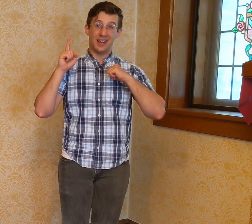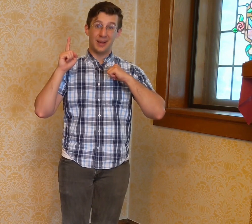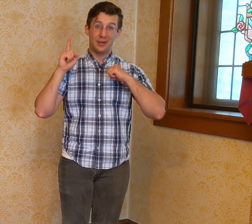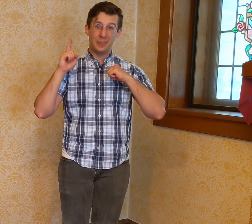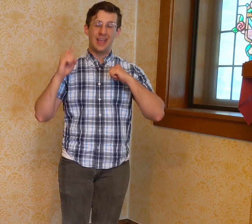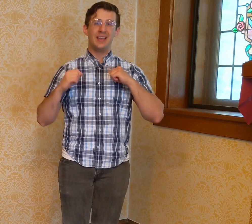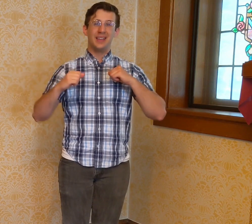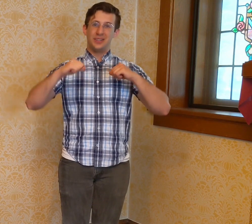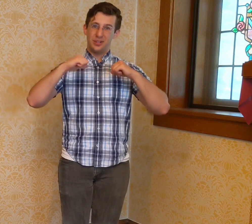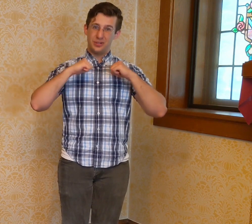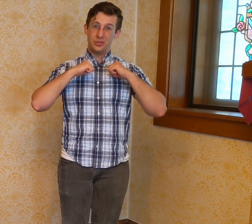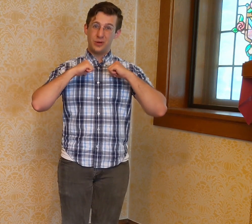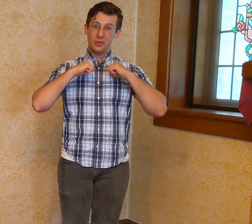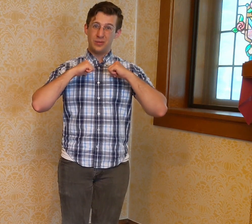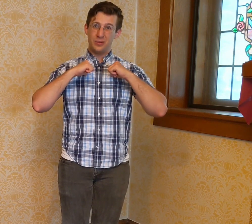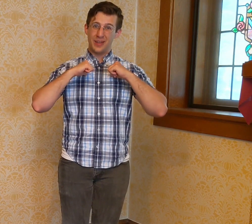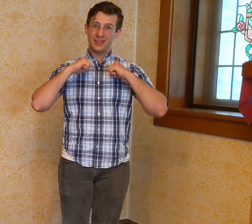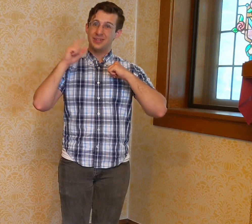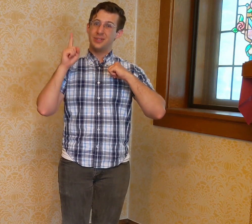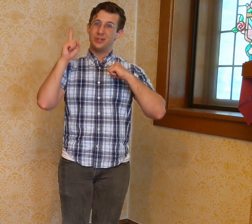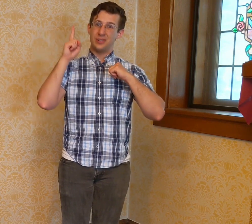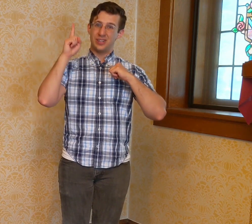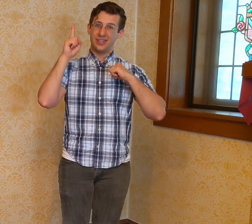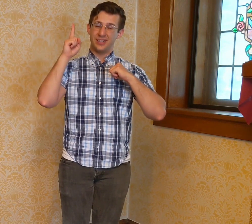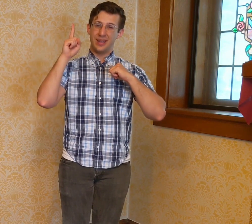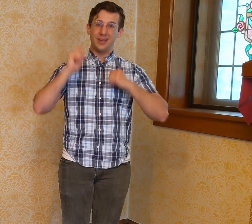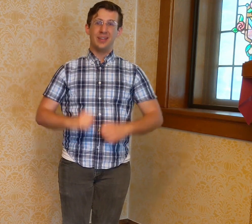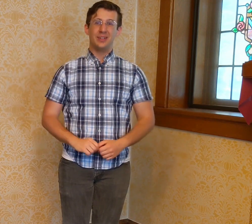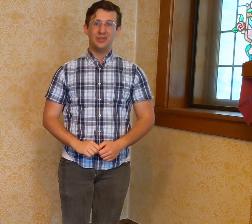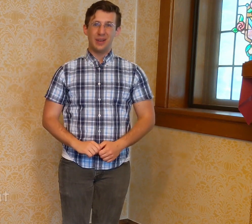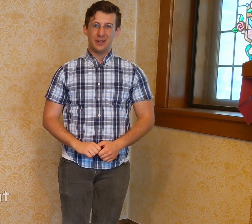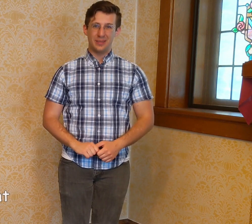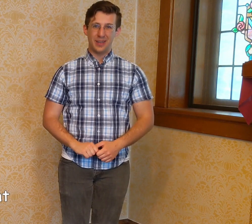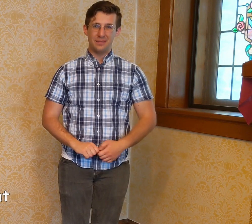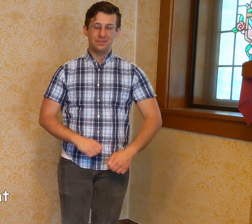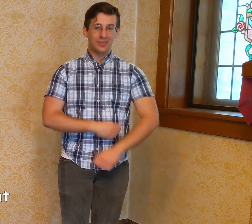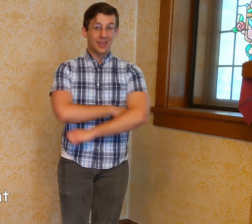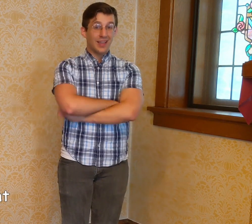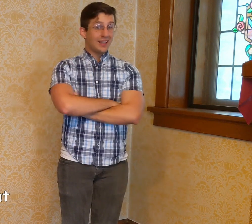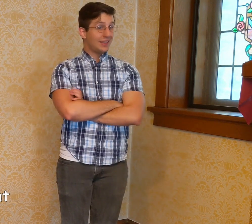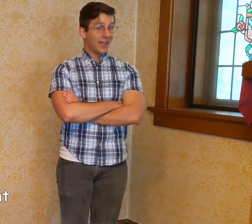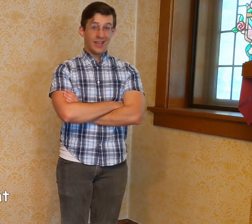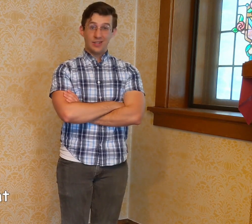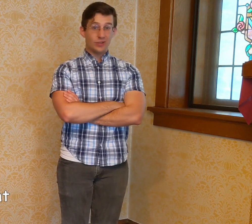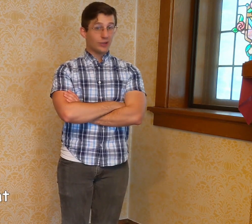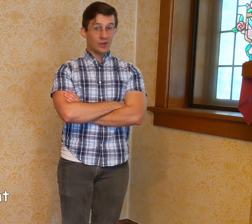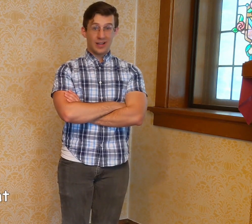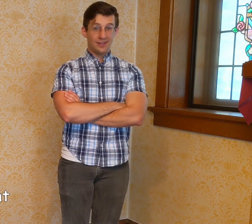now. To do what we were meant to do in Jesus name. Do that with me. The angels are not